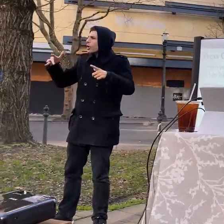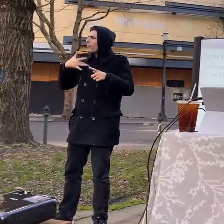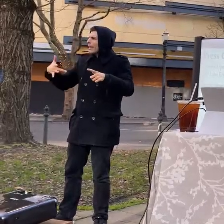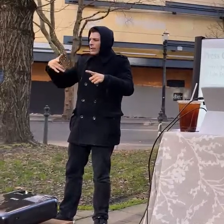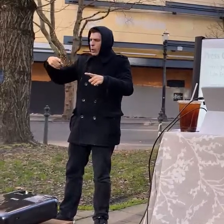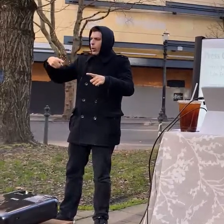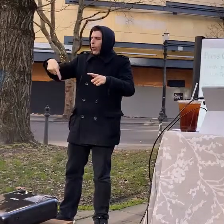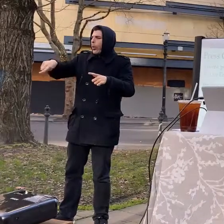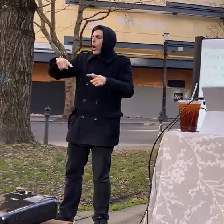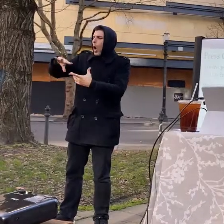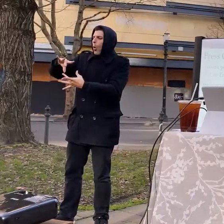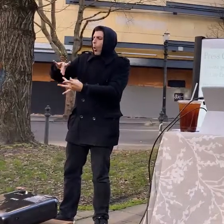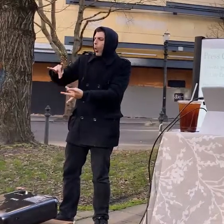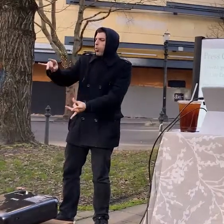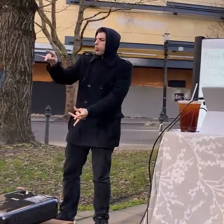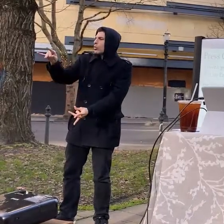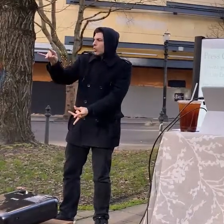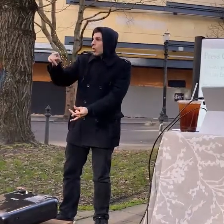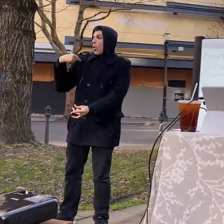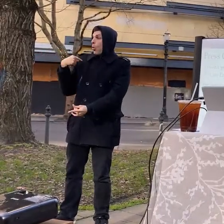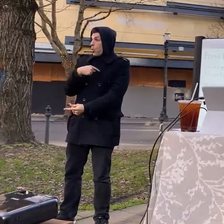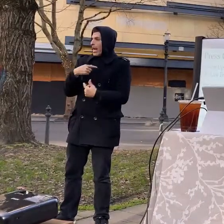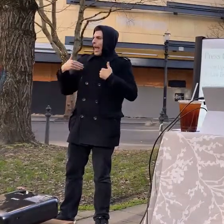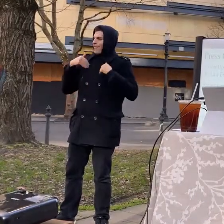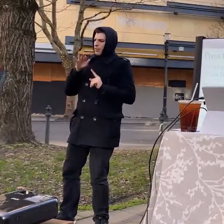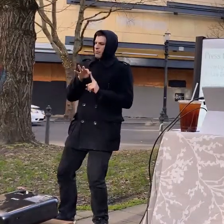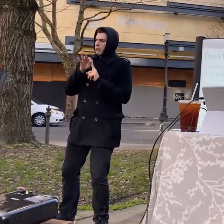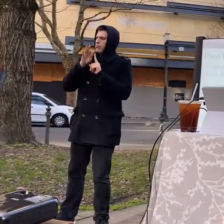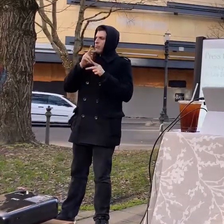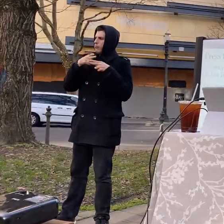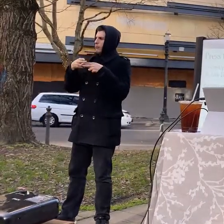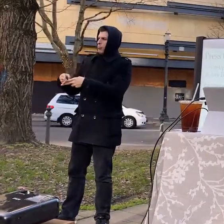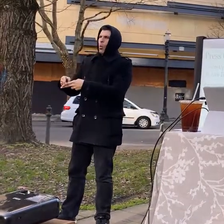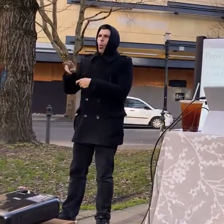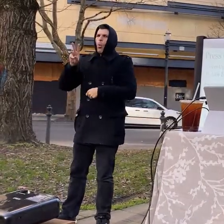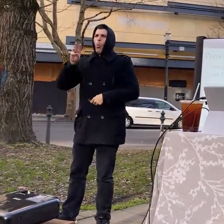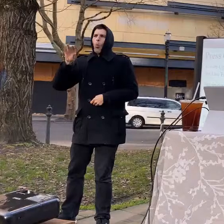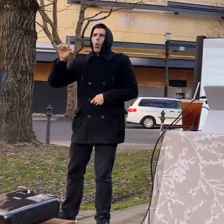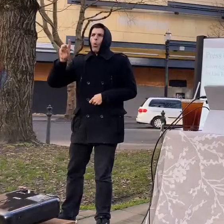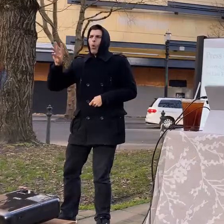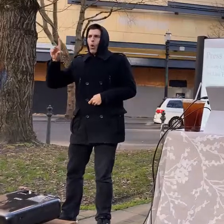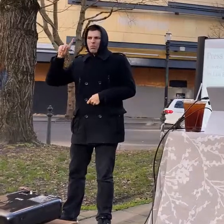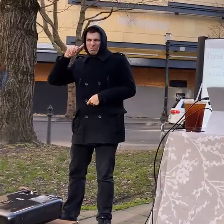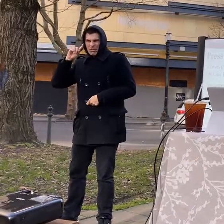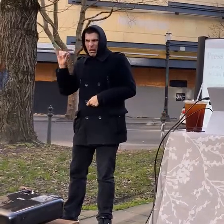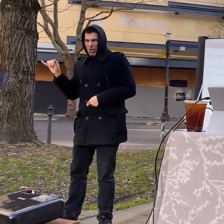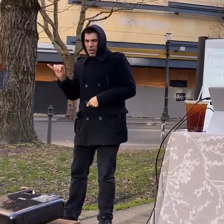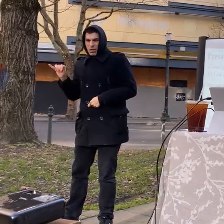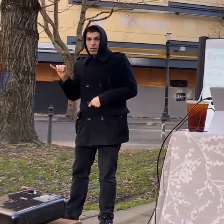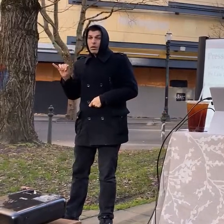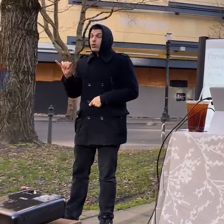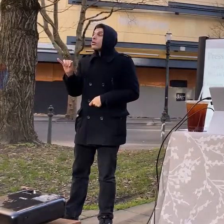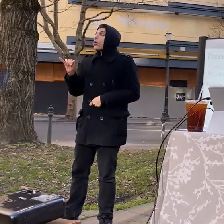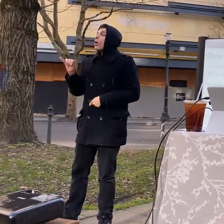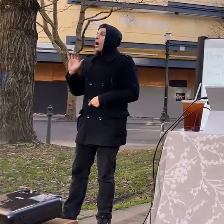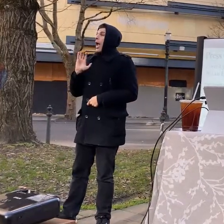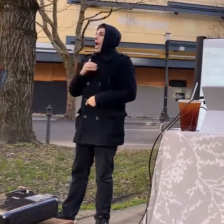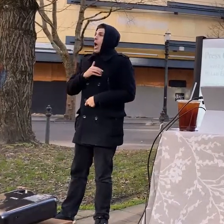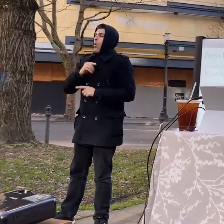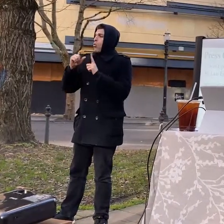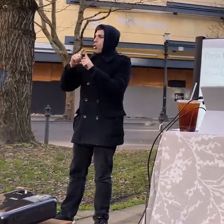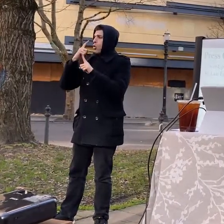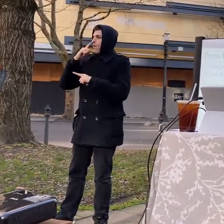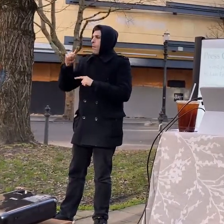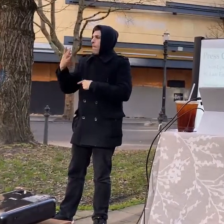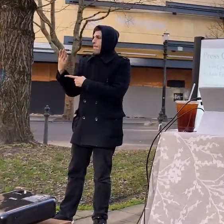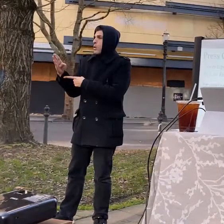belong to us but how we belong to this land we need to recognize how powerful this earth that